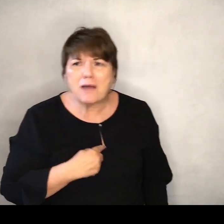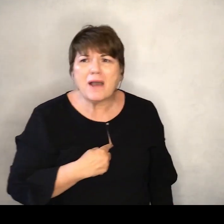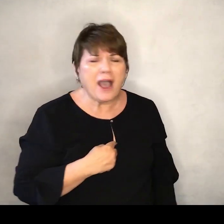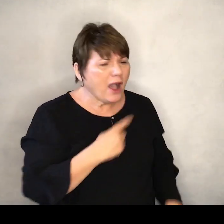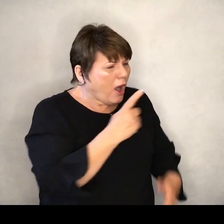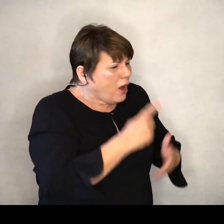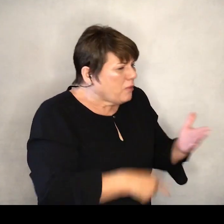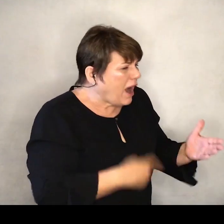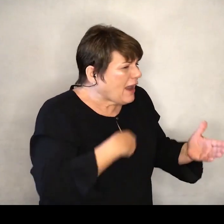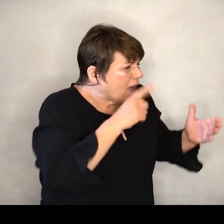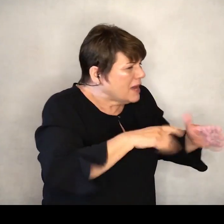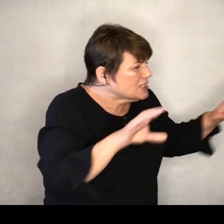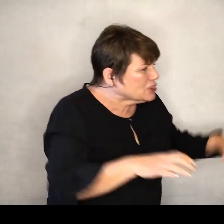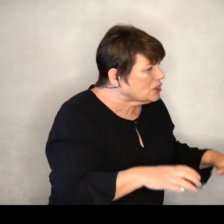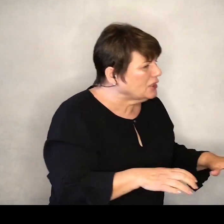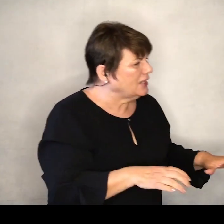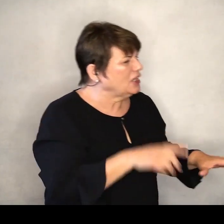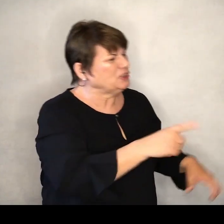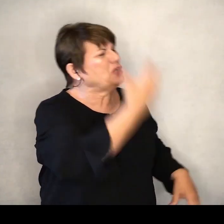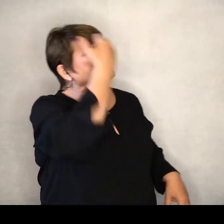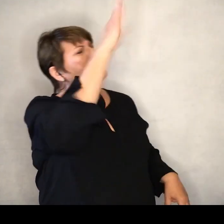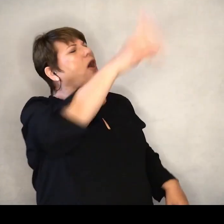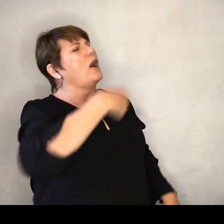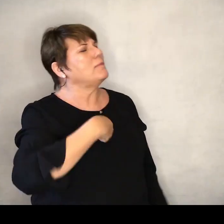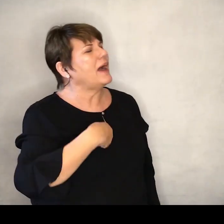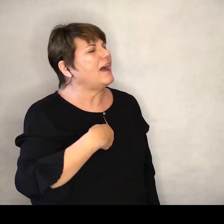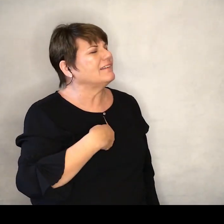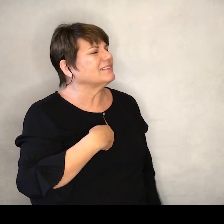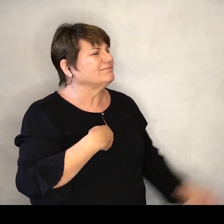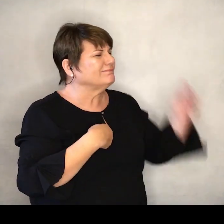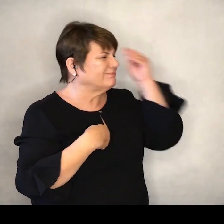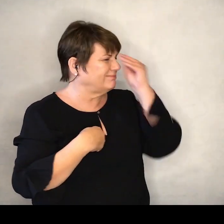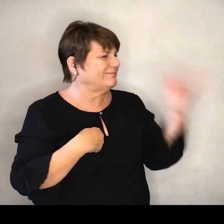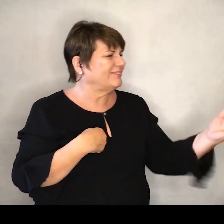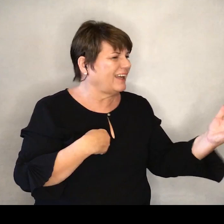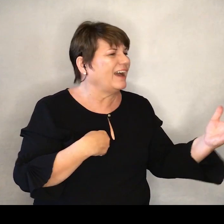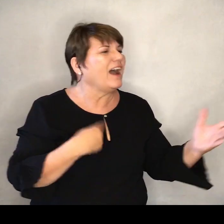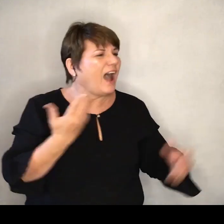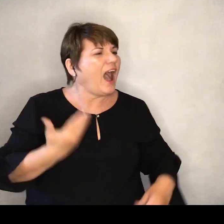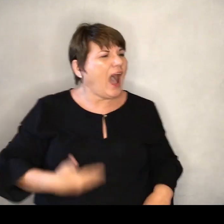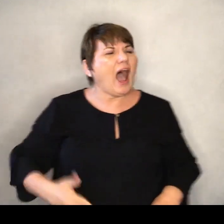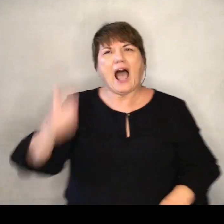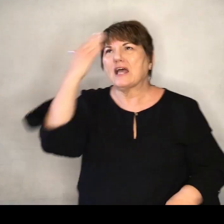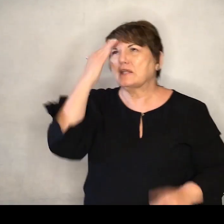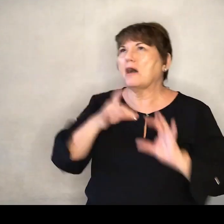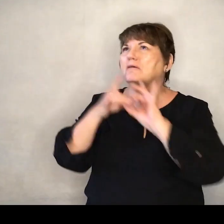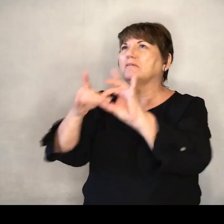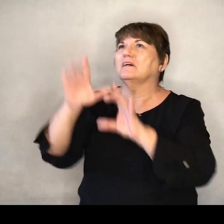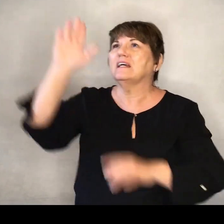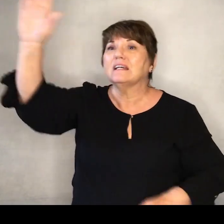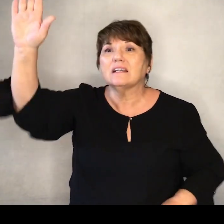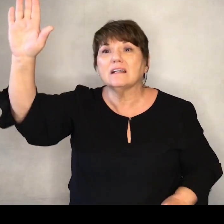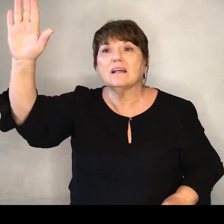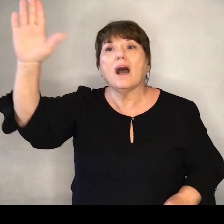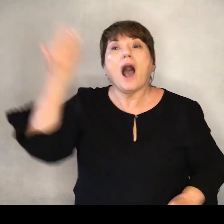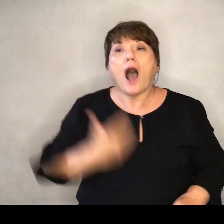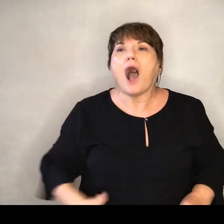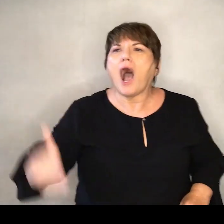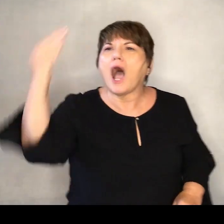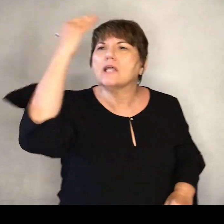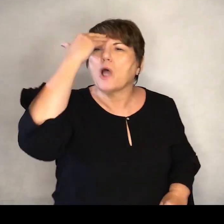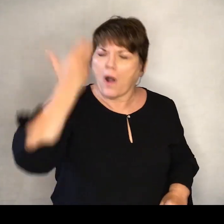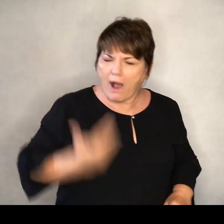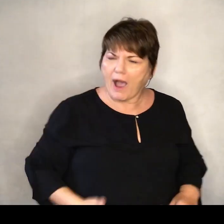But I'm not like you know me. Well, guess what? I know who I am. I know I'm